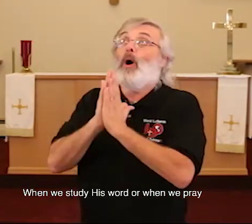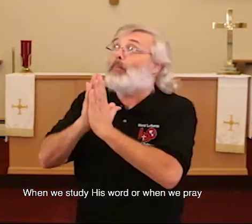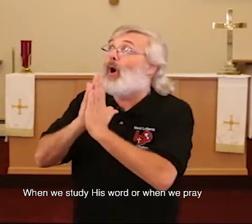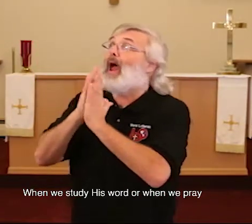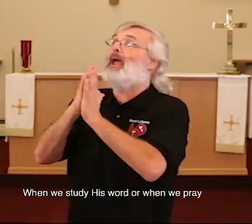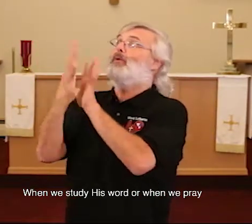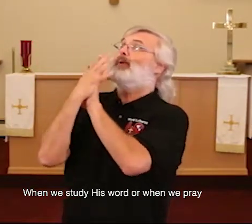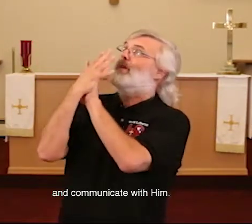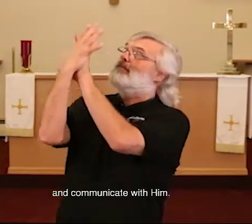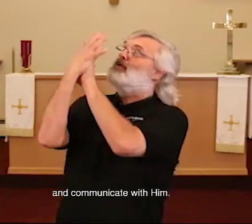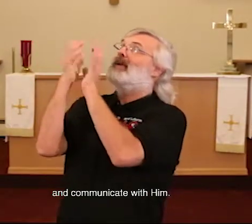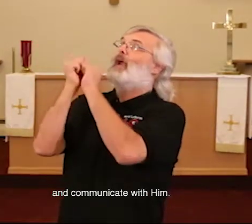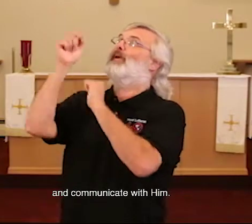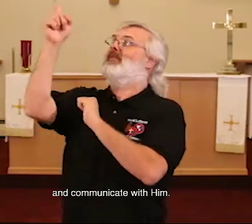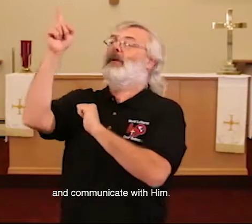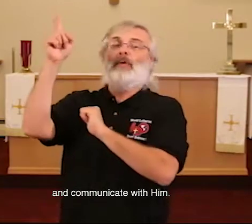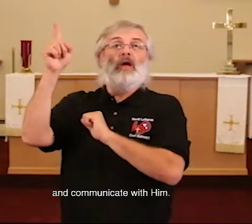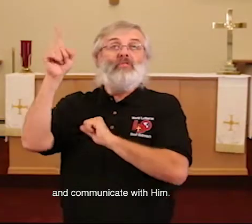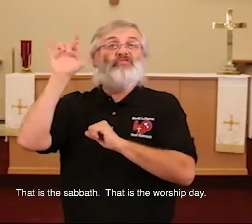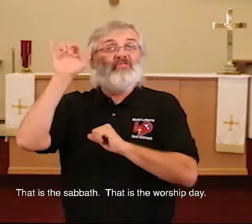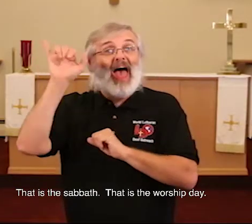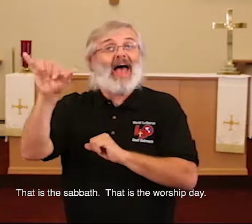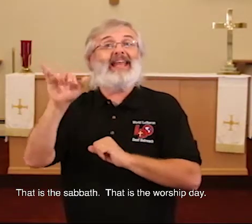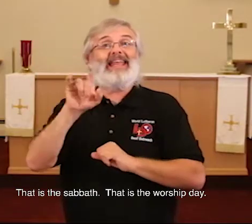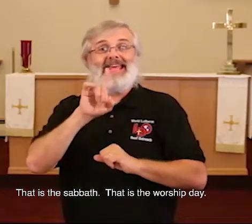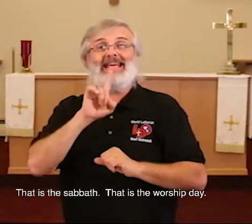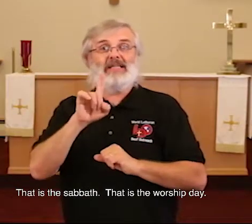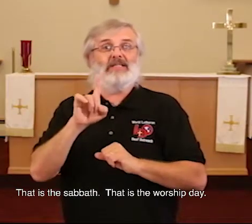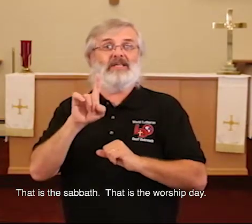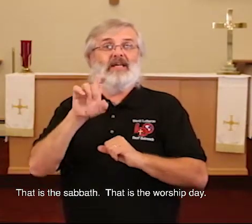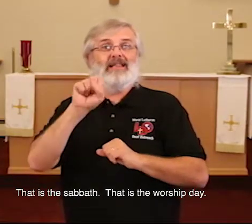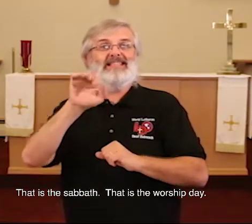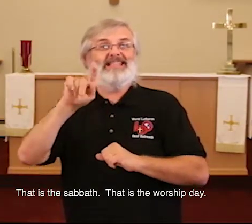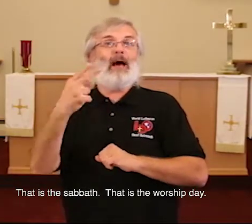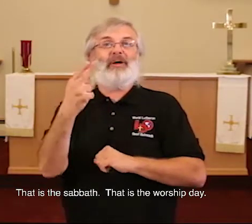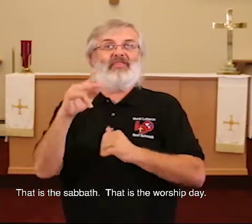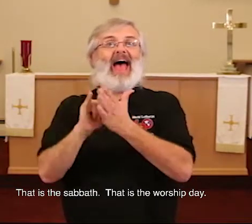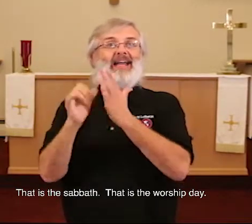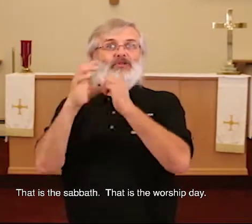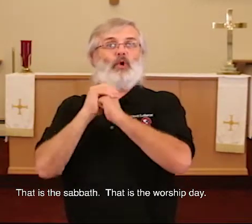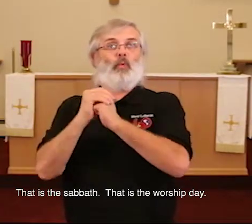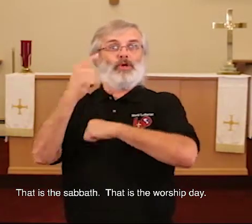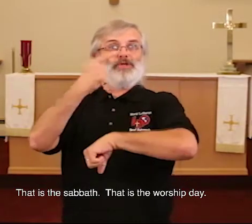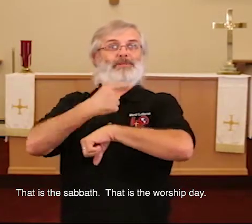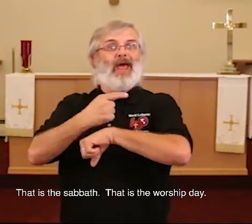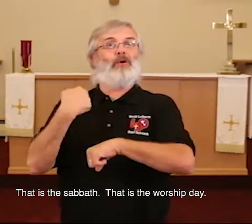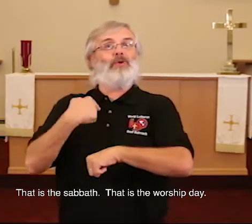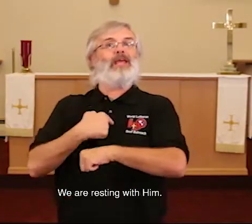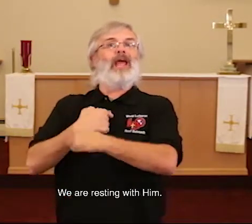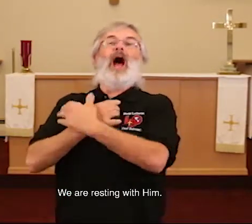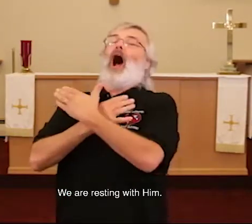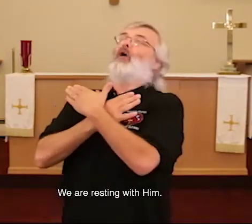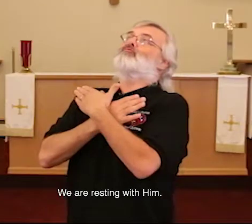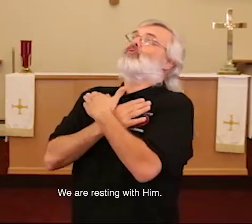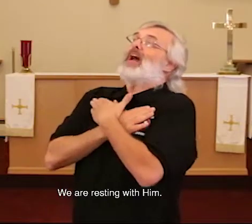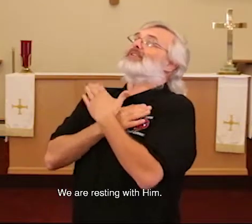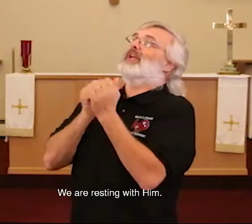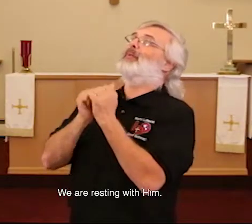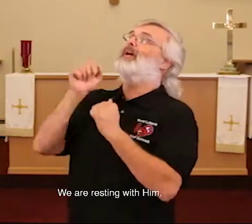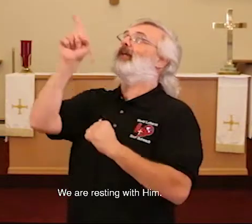pray, when we communicate with him, that is the Sabbath, that is the worship day, we are resting with